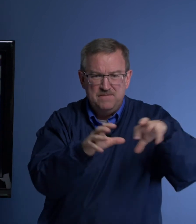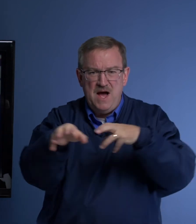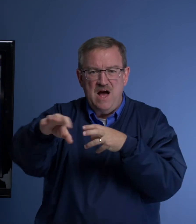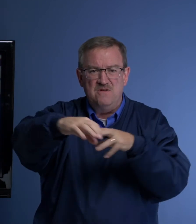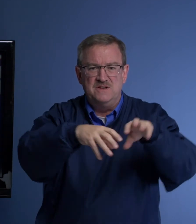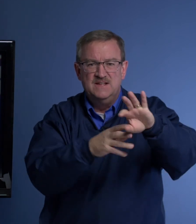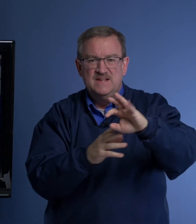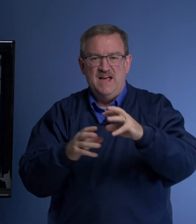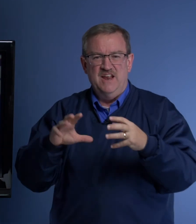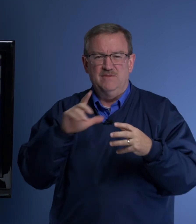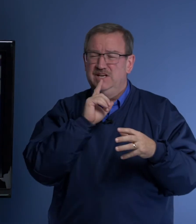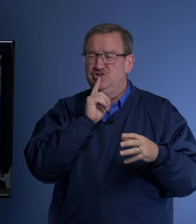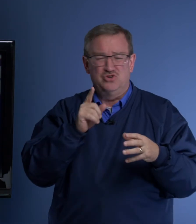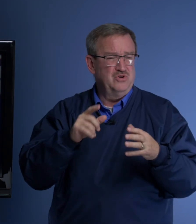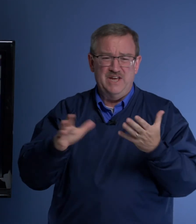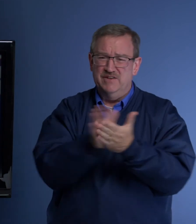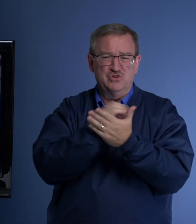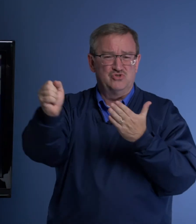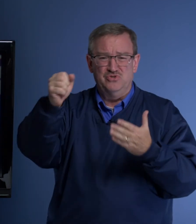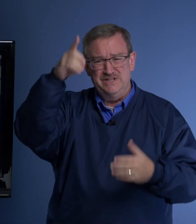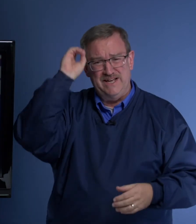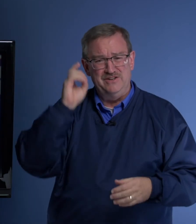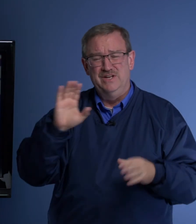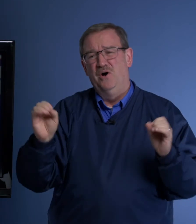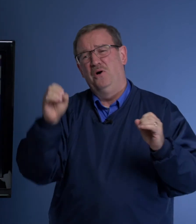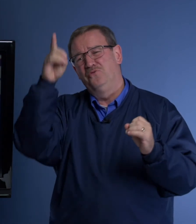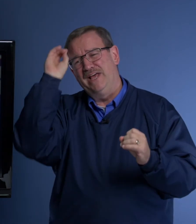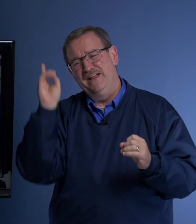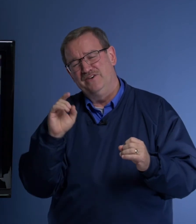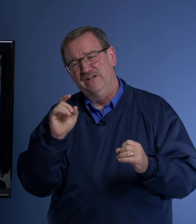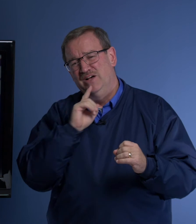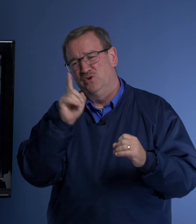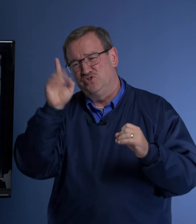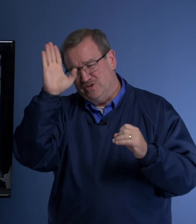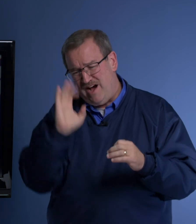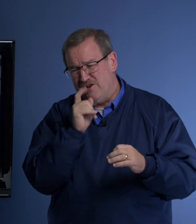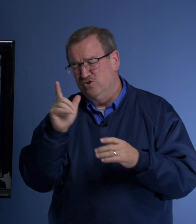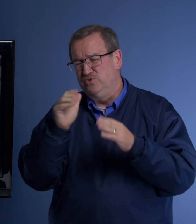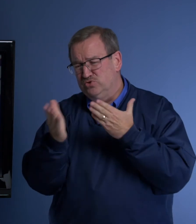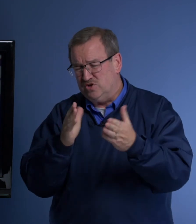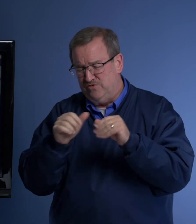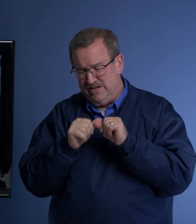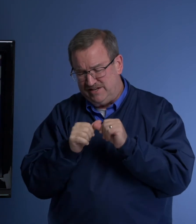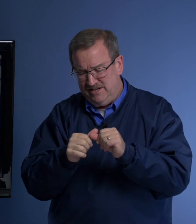about and and he's sure they have destroyed Daniel. Oh, Daniel, was your God whom you serve continually?